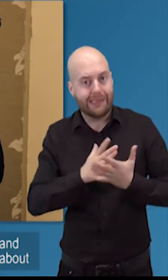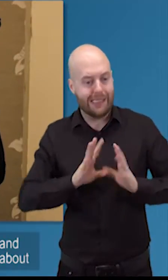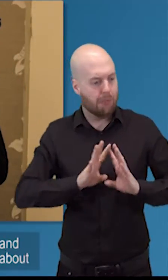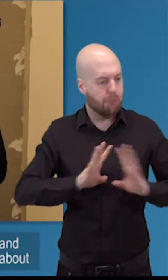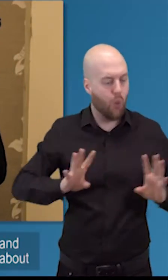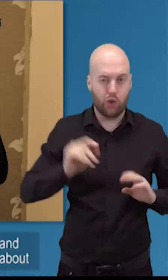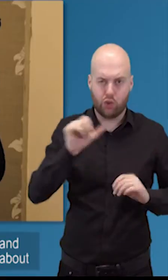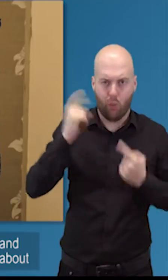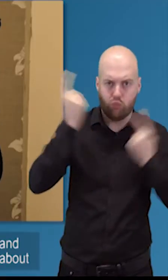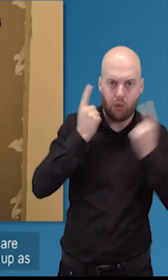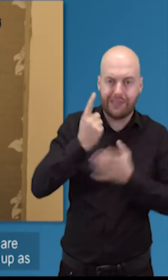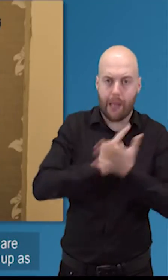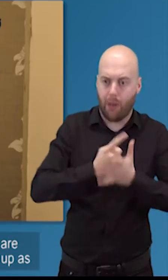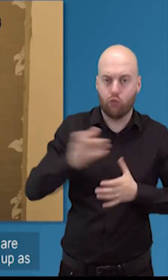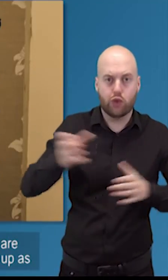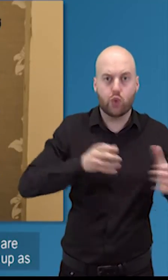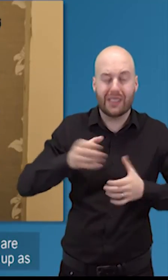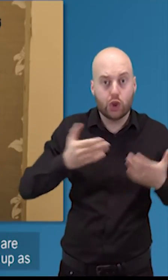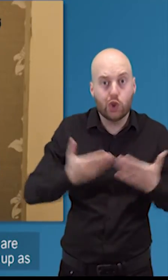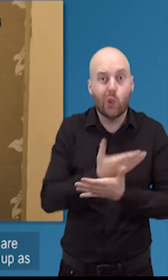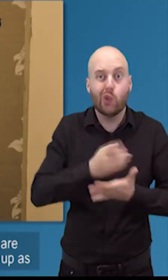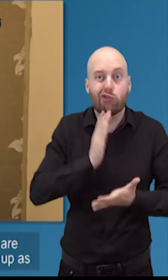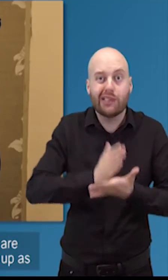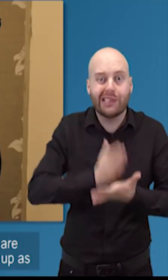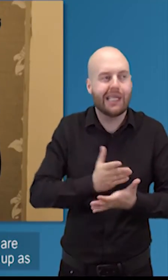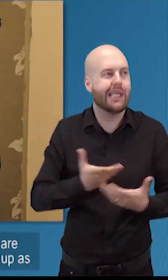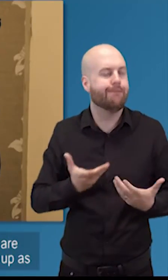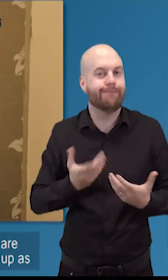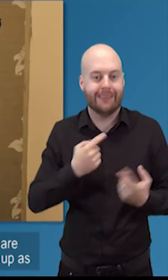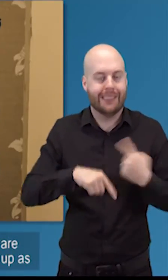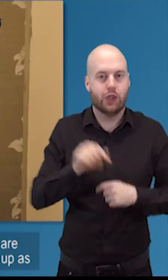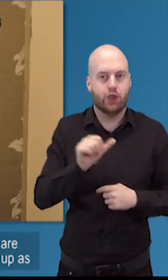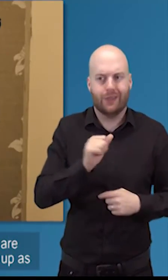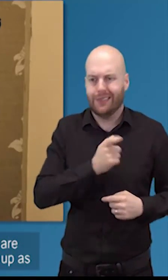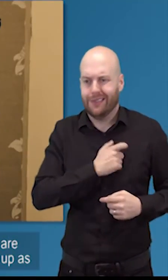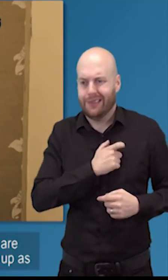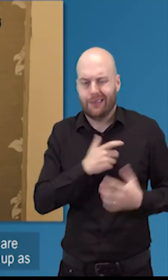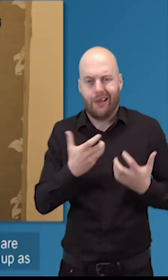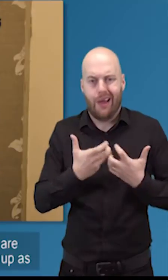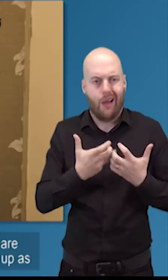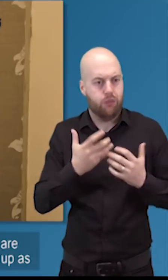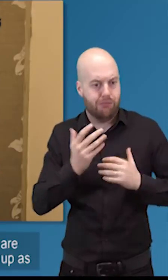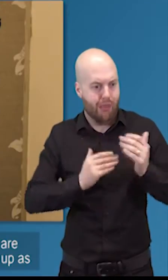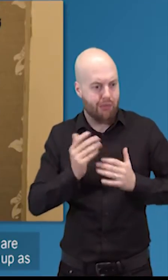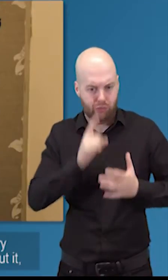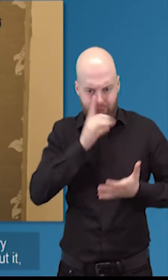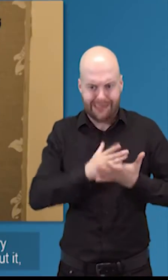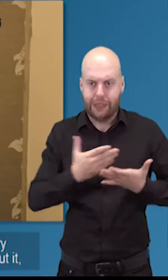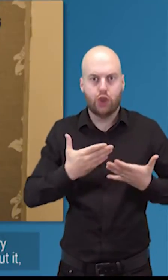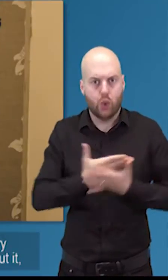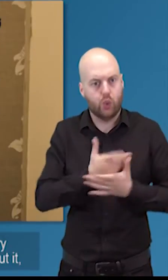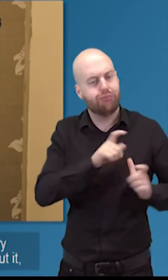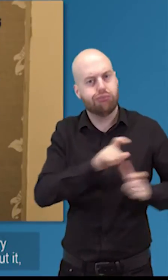seeing trustees and boards that are worried about recruiting trustees and we're seeing people who are worried about you know how we're going to build trusteeship